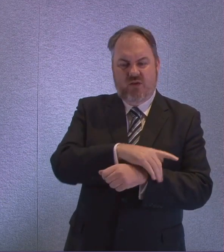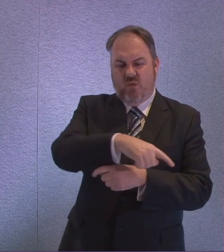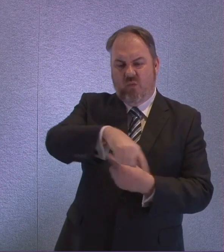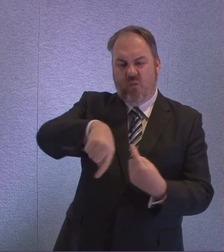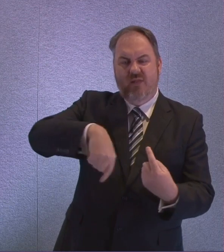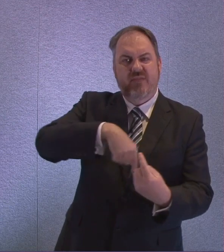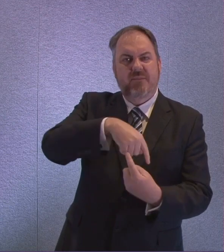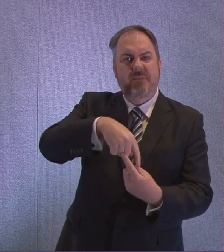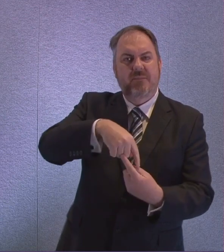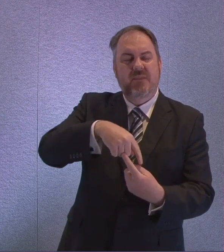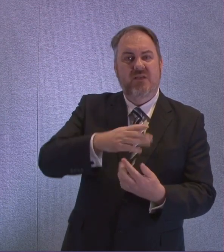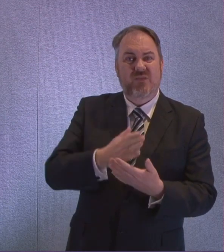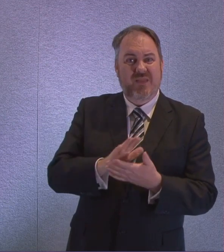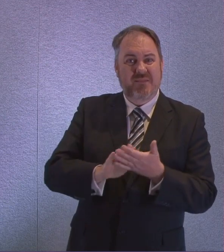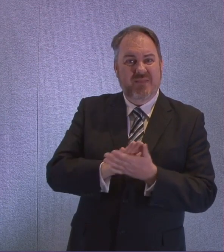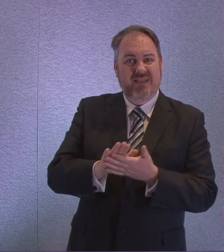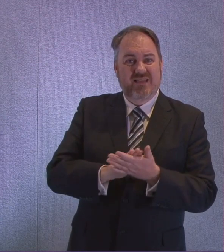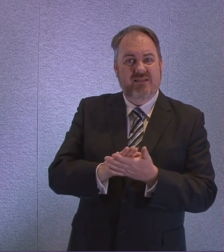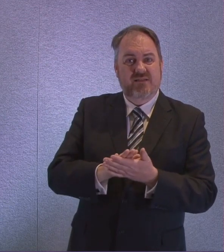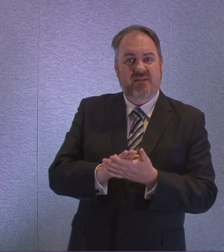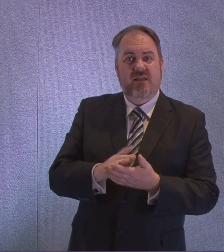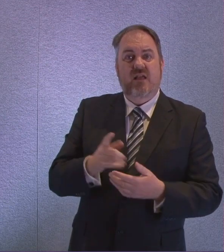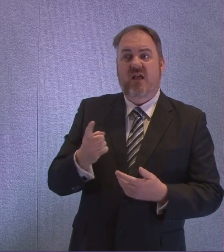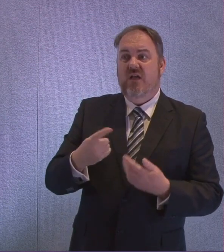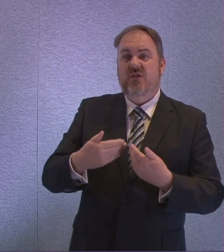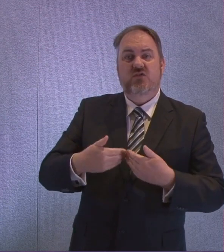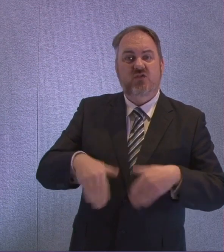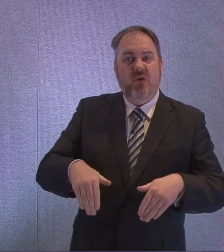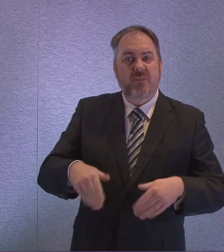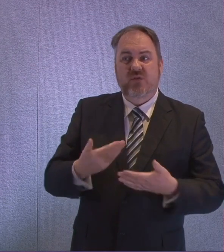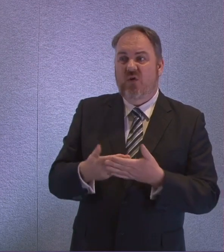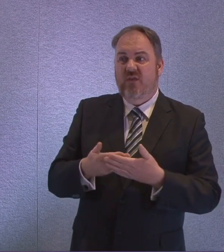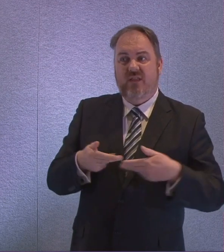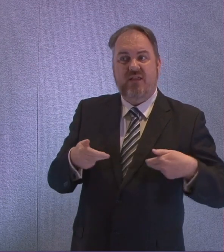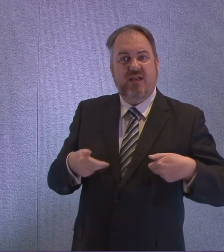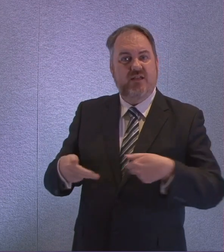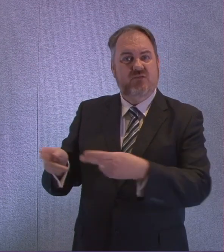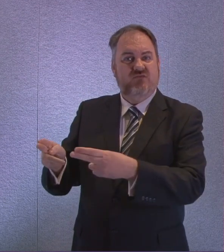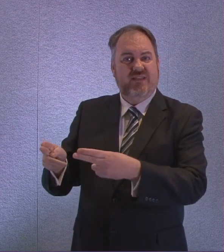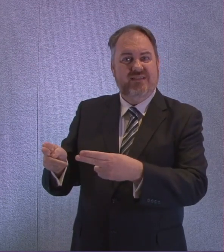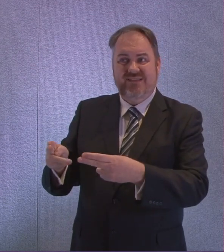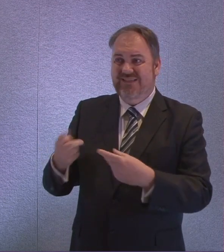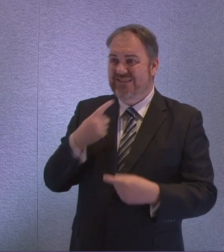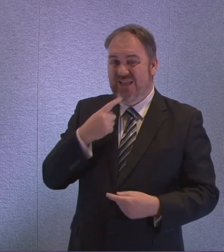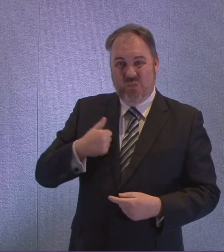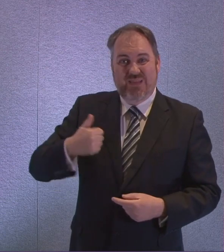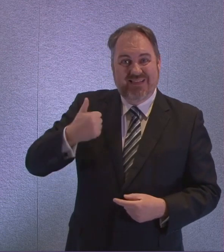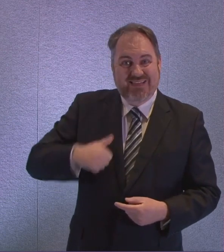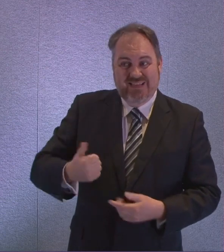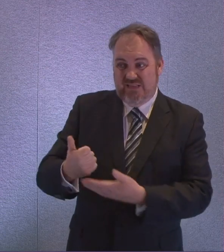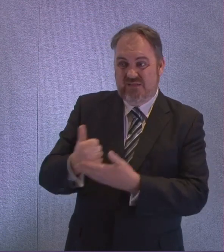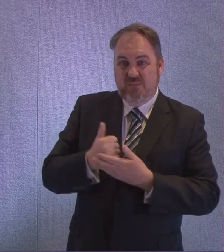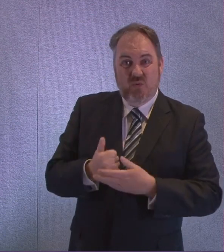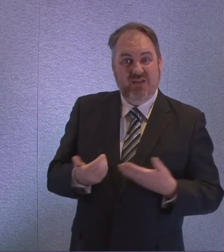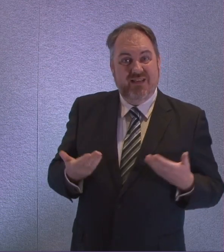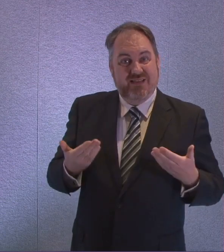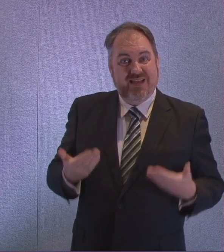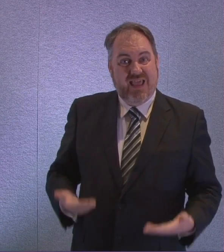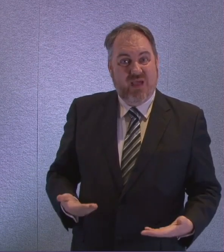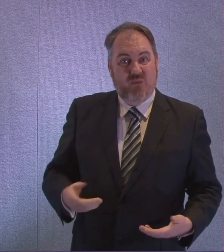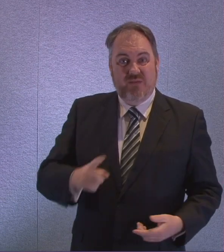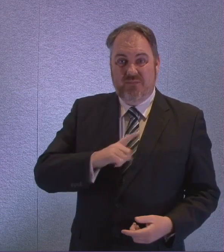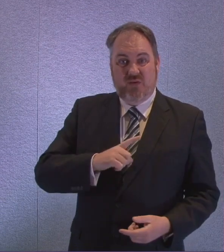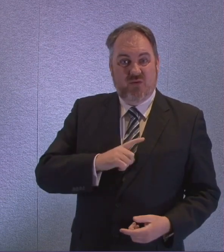streets are dealing with the reality and not the theory of this crisis. And they're saying to us they need this support if they're going to be there